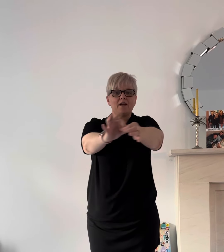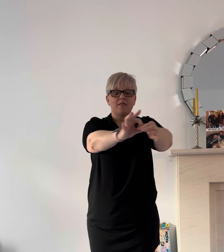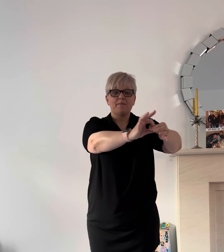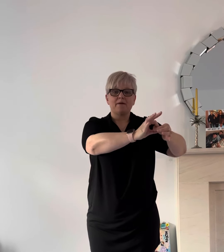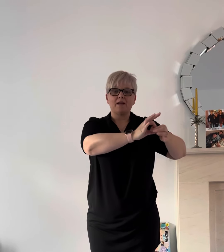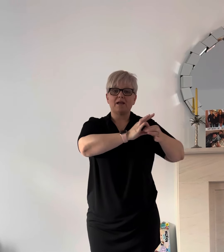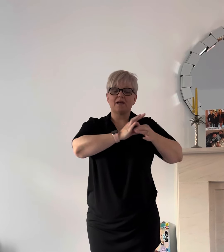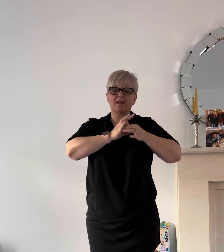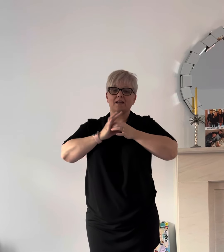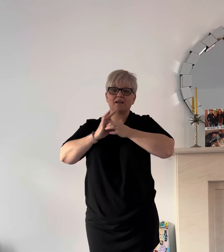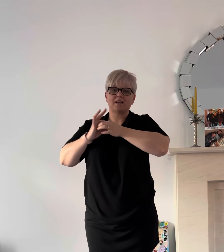me.